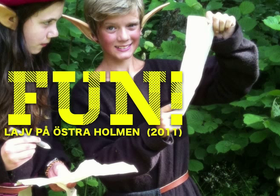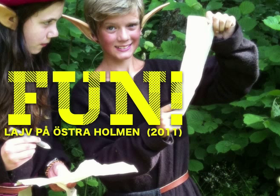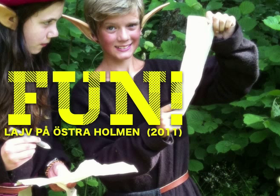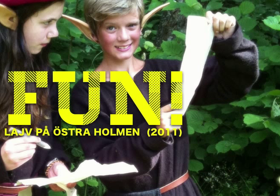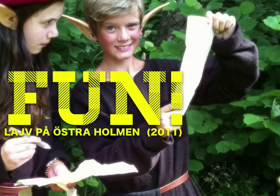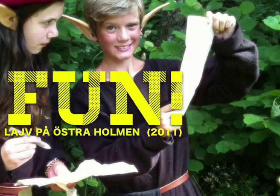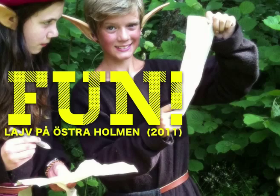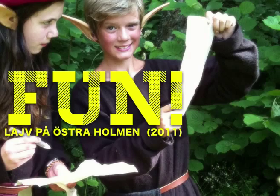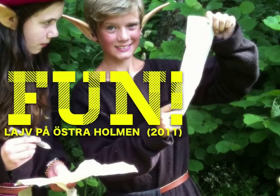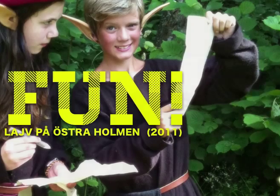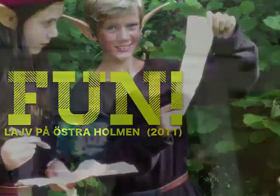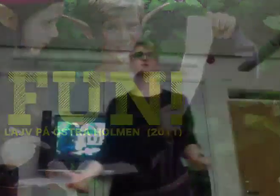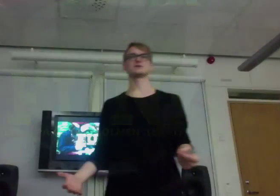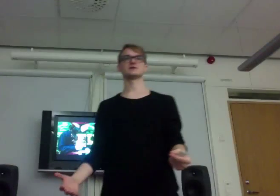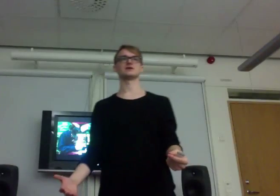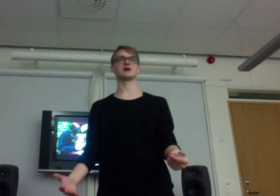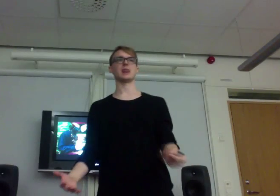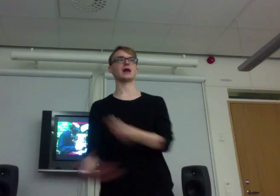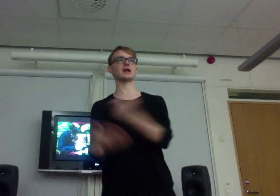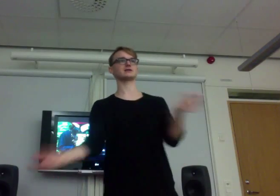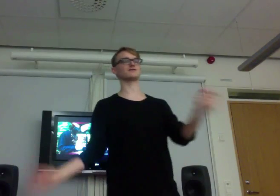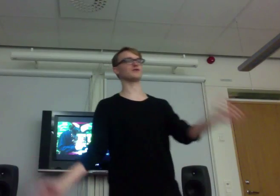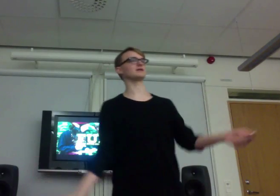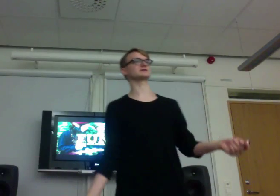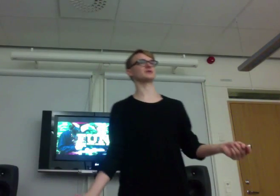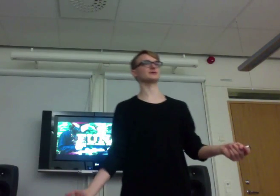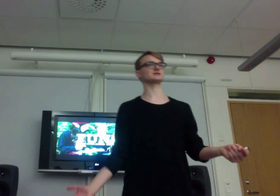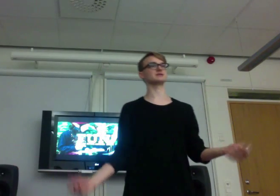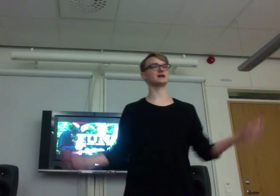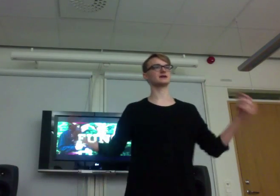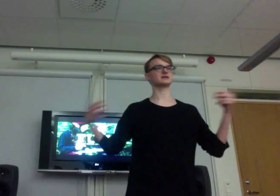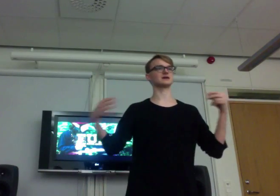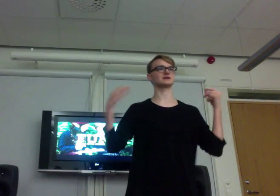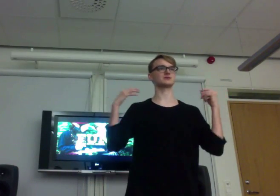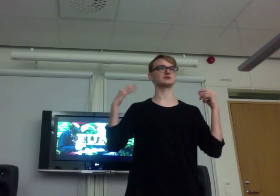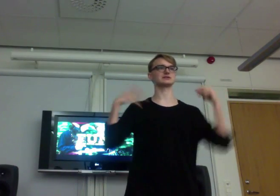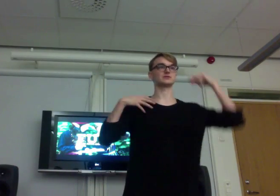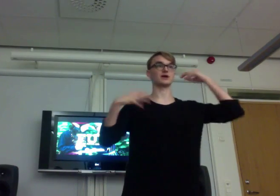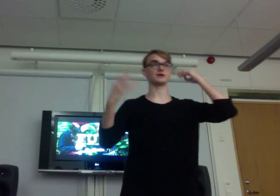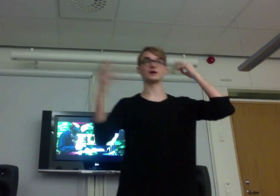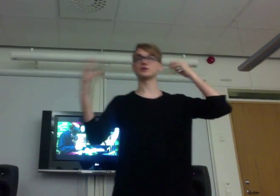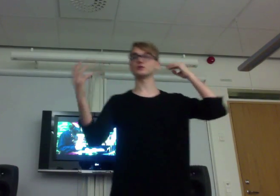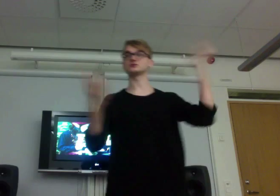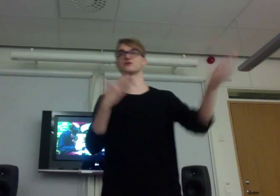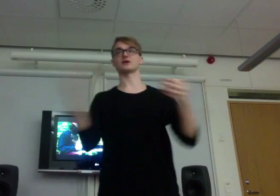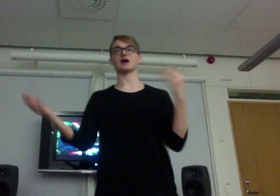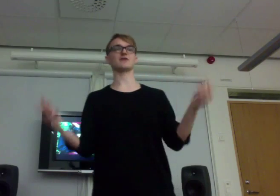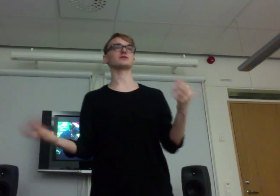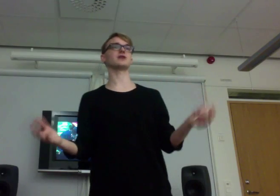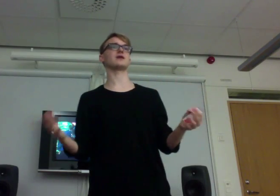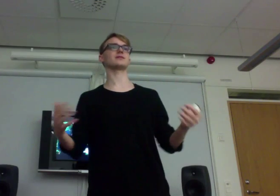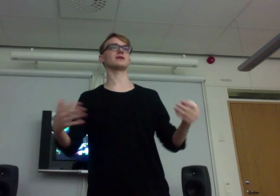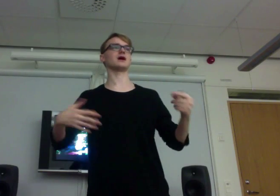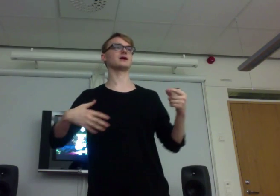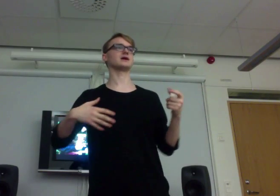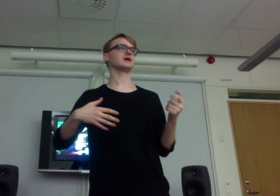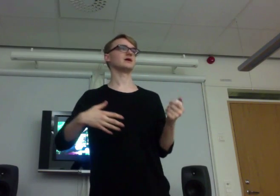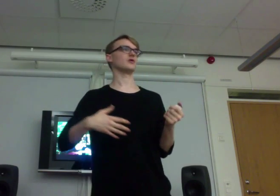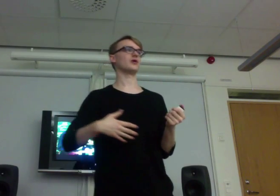new experiences. And I like the fun experiences. I like the experiences when I do something I haven't done. Or I'm